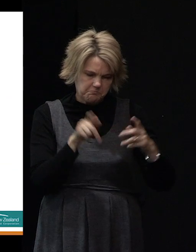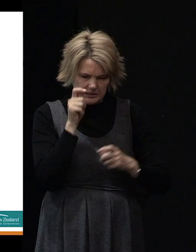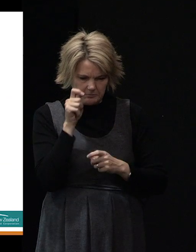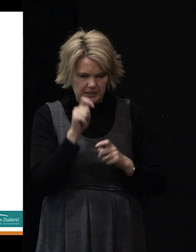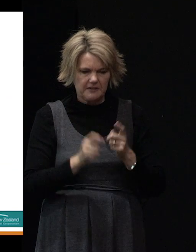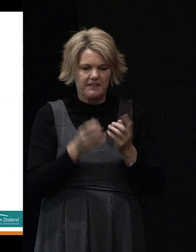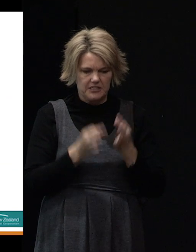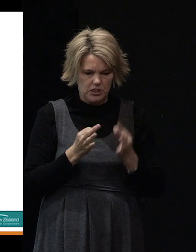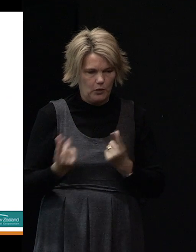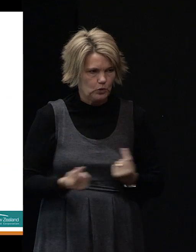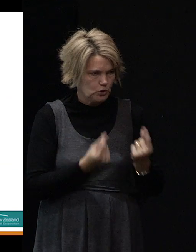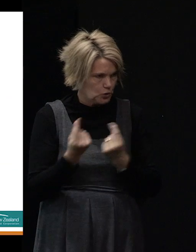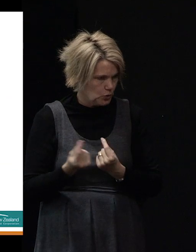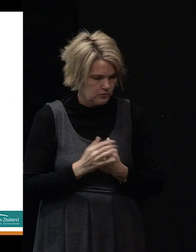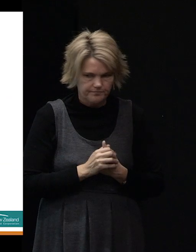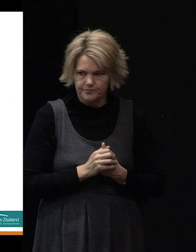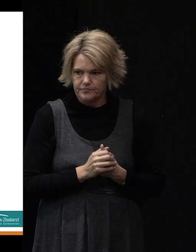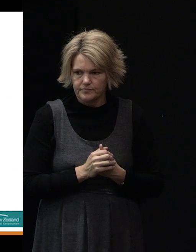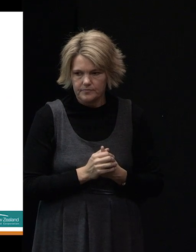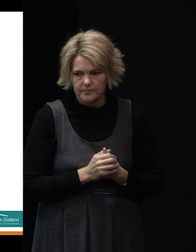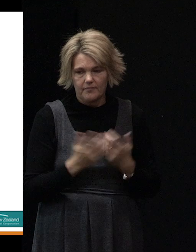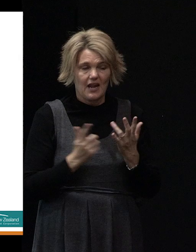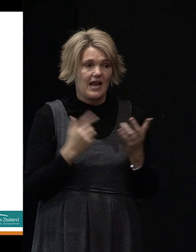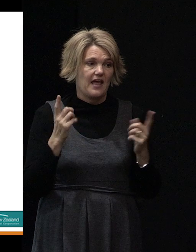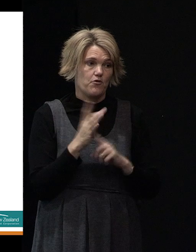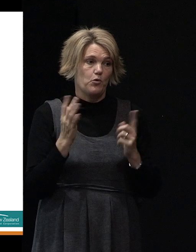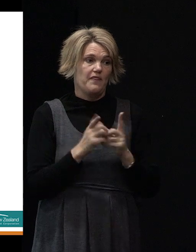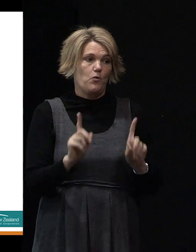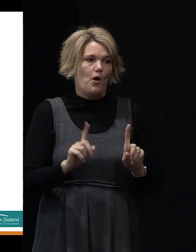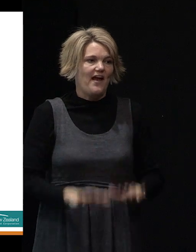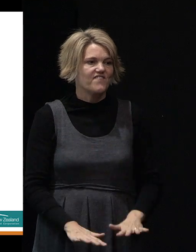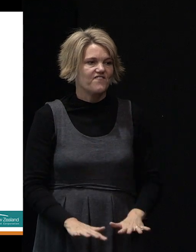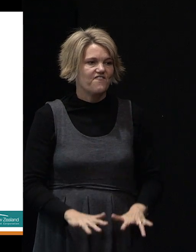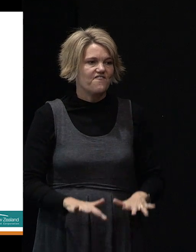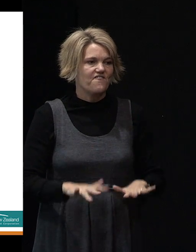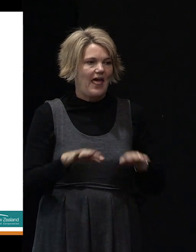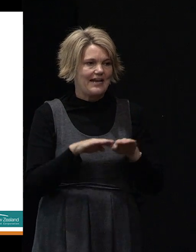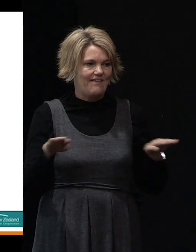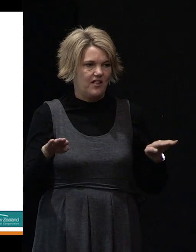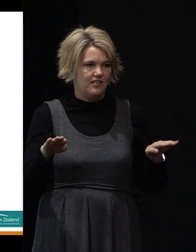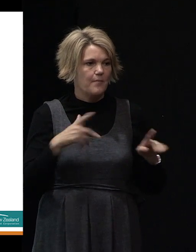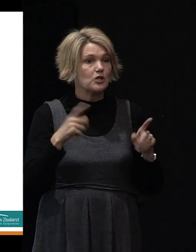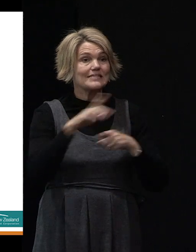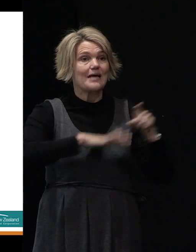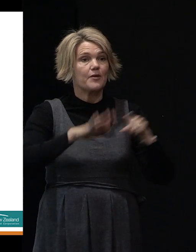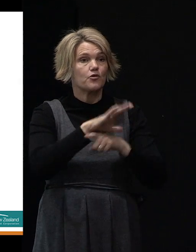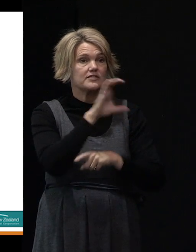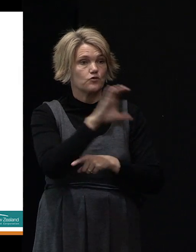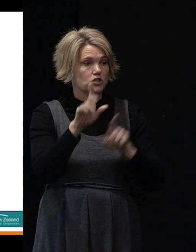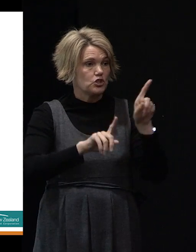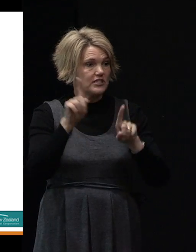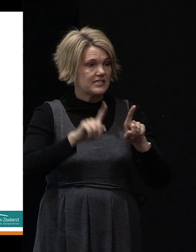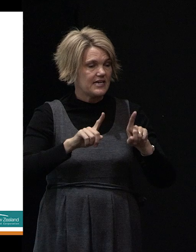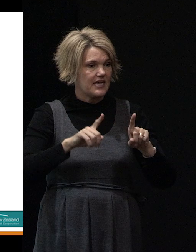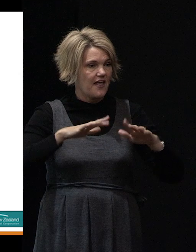important thing is the flood levels. In some areas of the city the ground has dropped, means they're potentially more